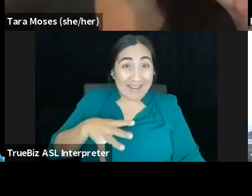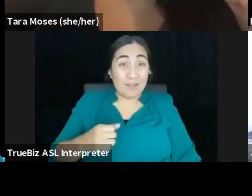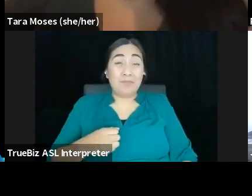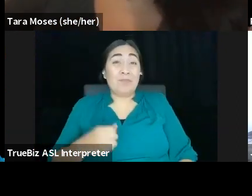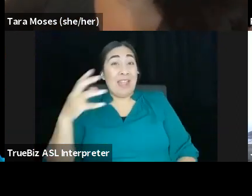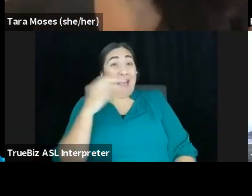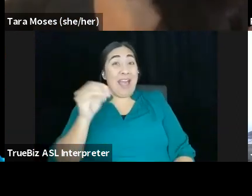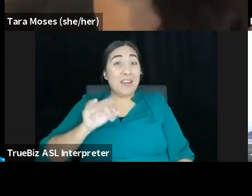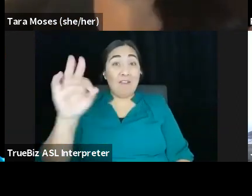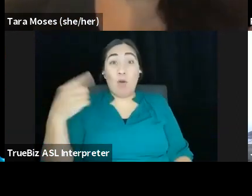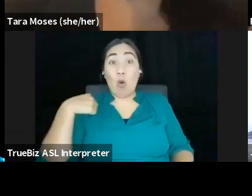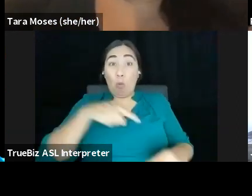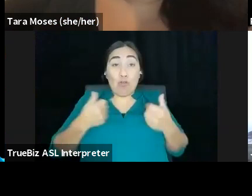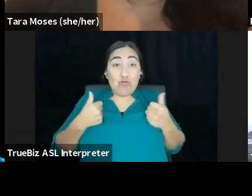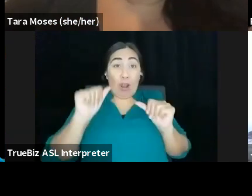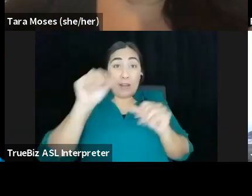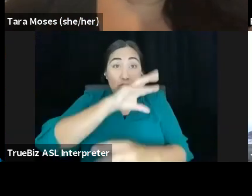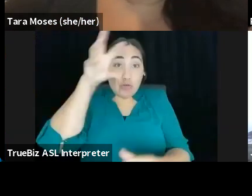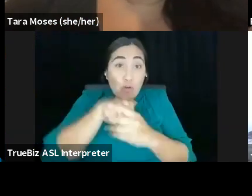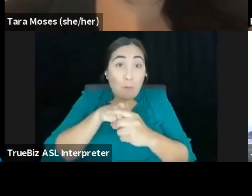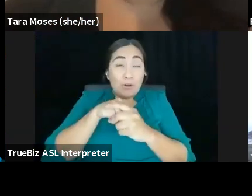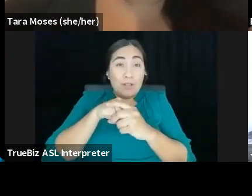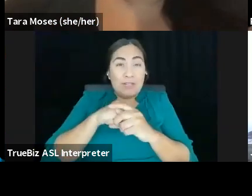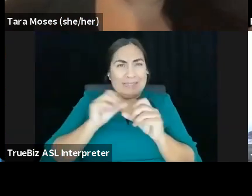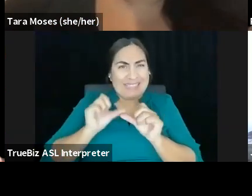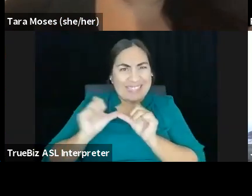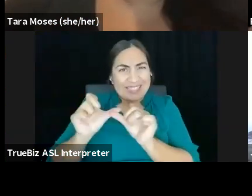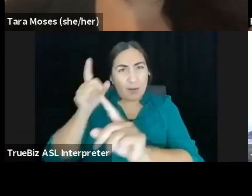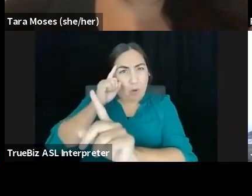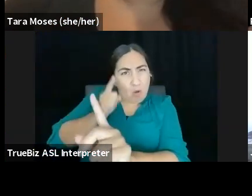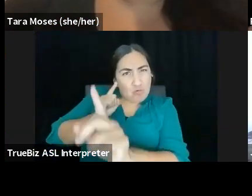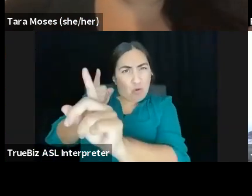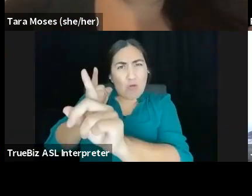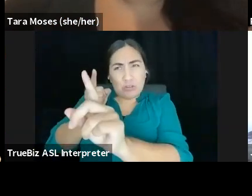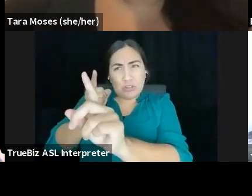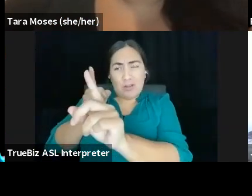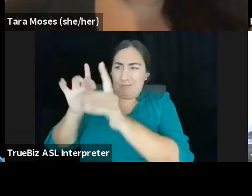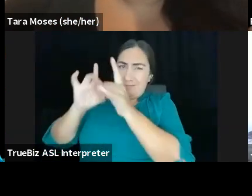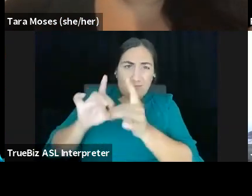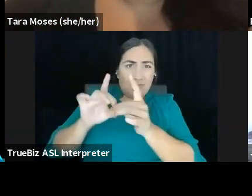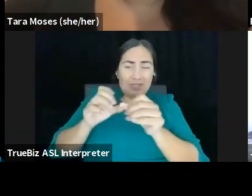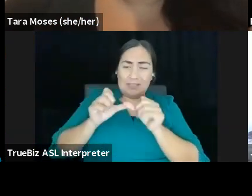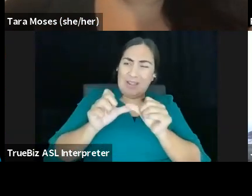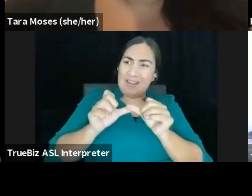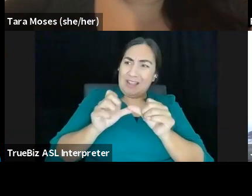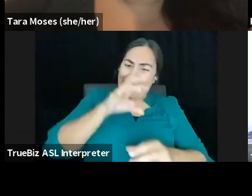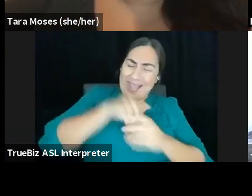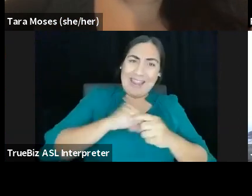to incorporate goal, sustainable goals around sustainability into our ways of working, how often does that